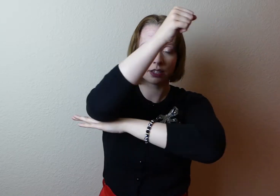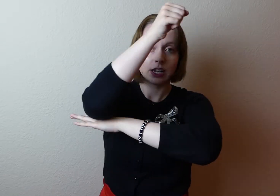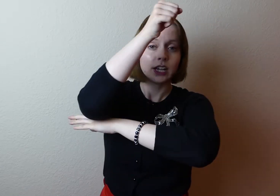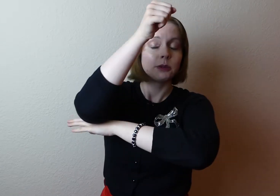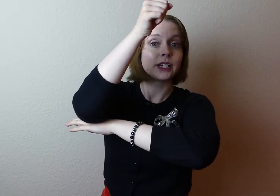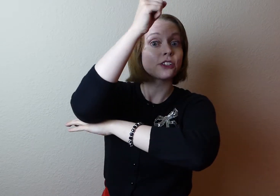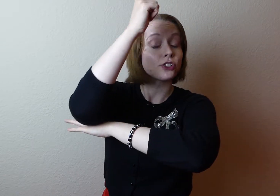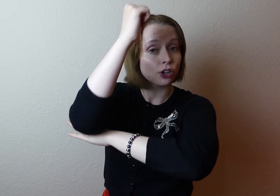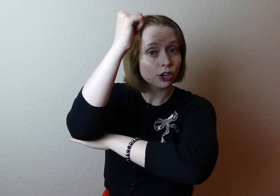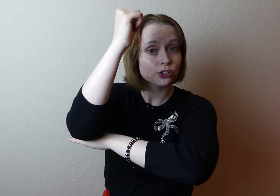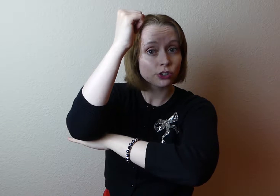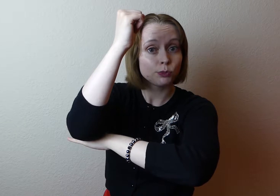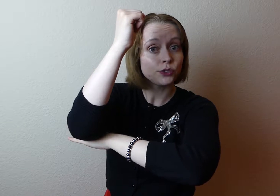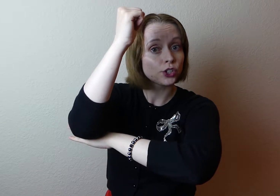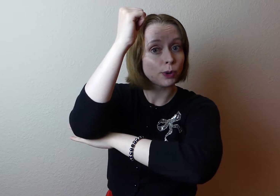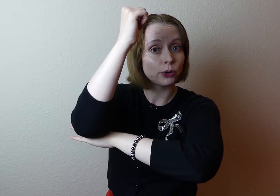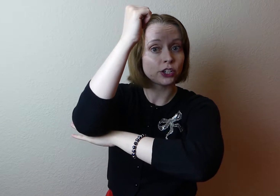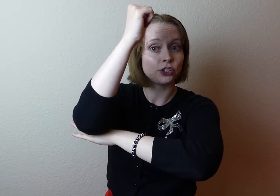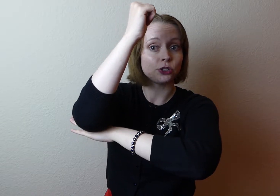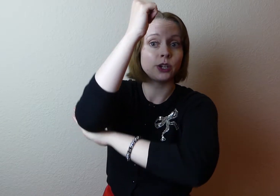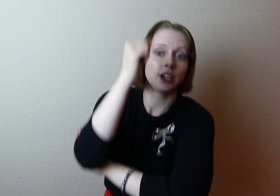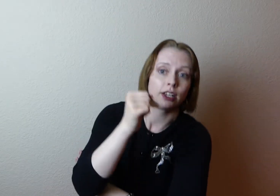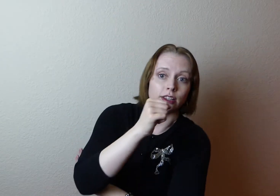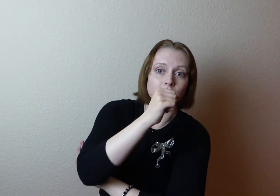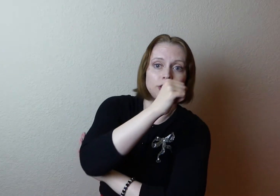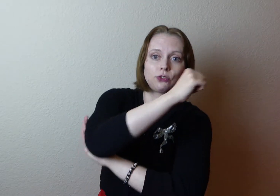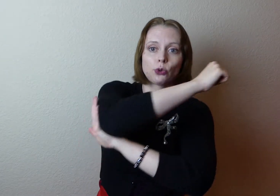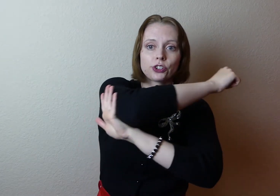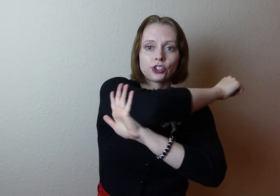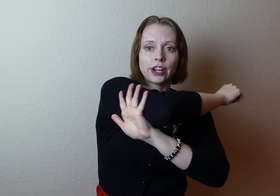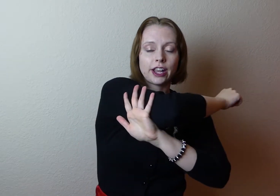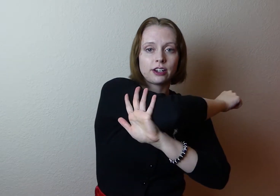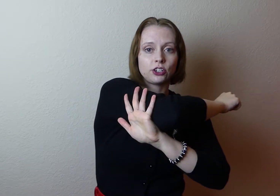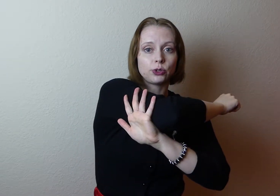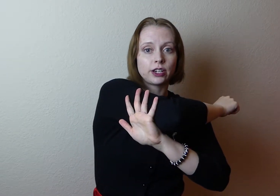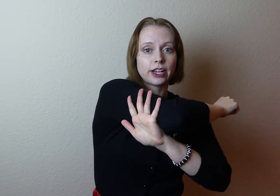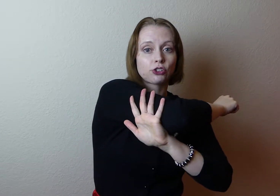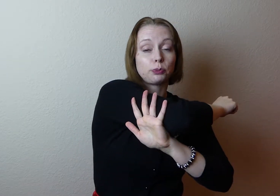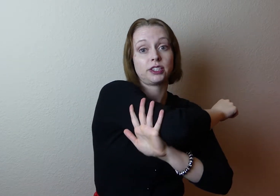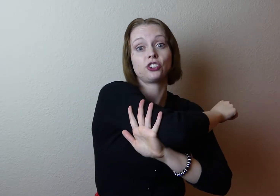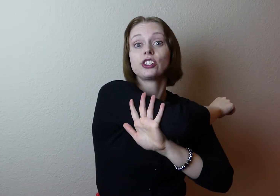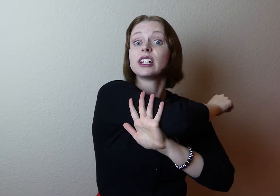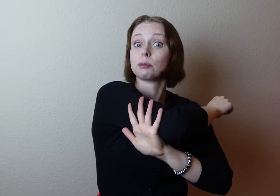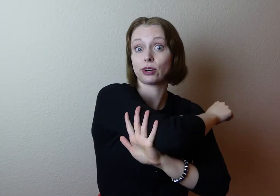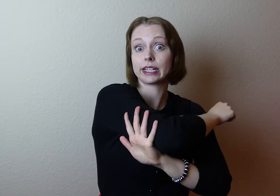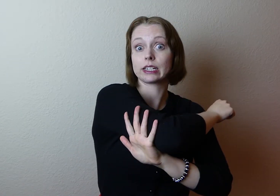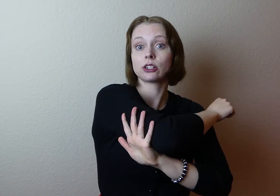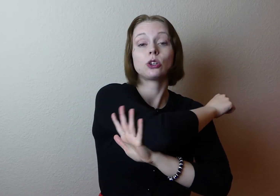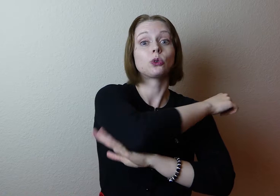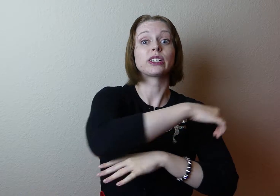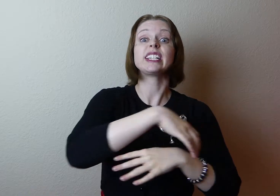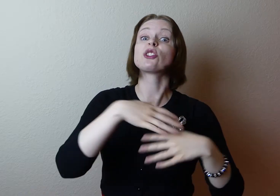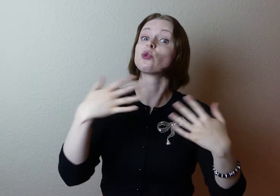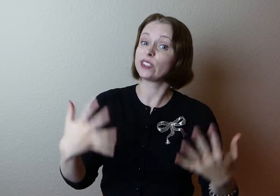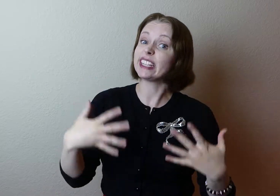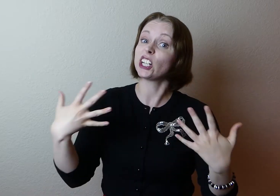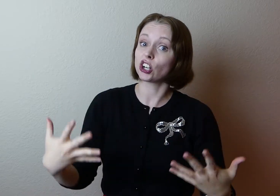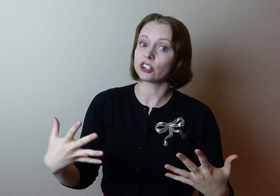because there are certain moves your opponent could do that could force your hand into an unnatural position and break it, or at least really hurt.